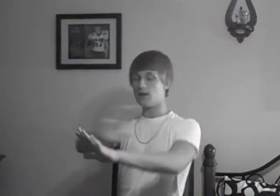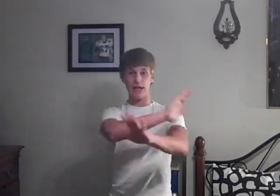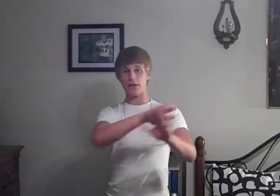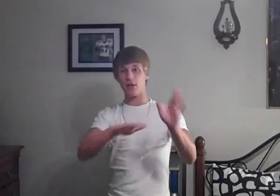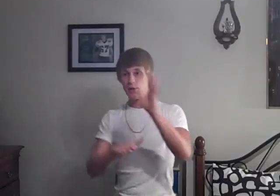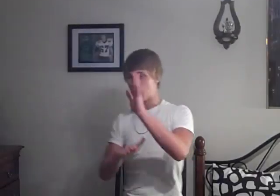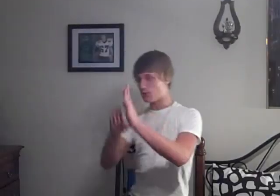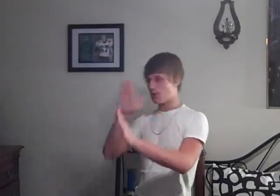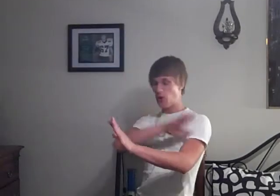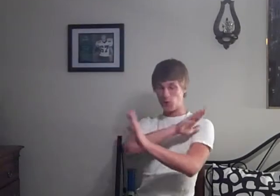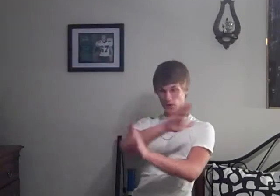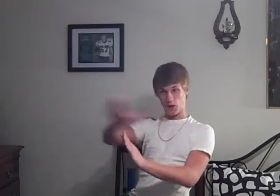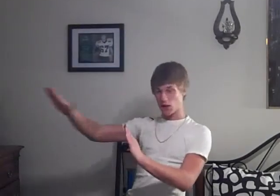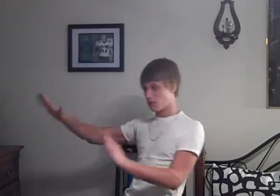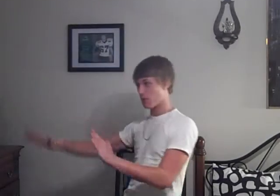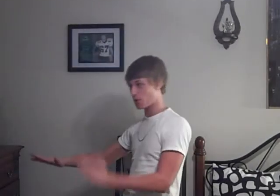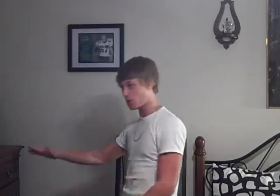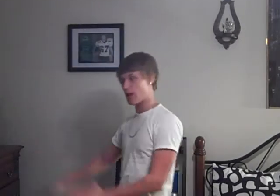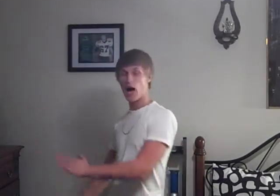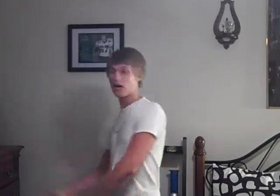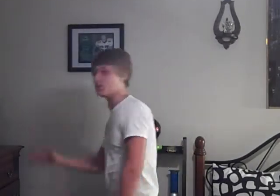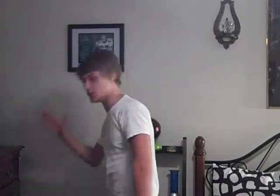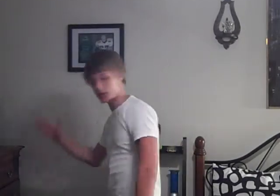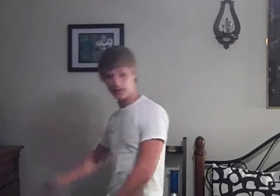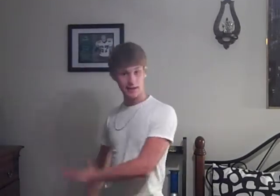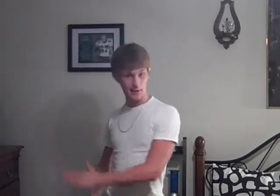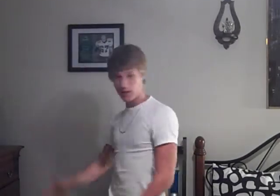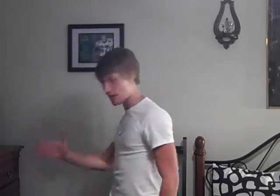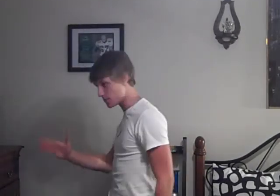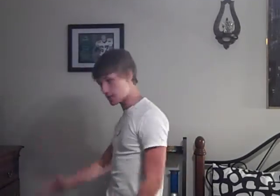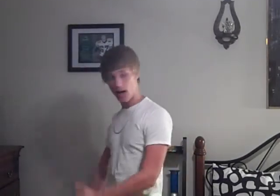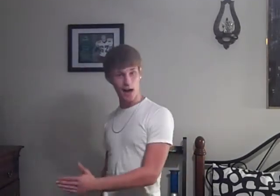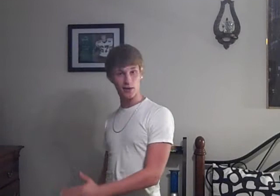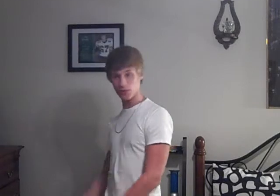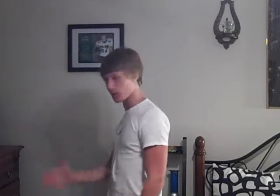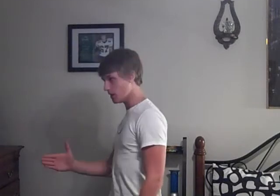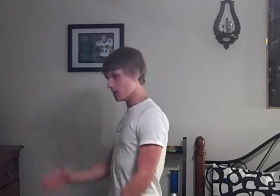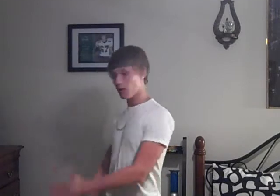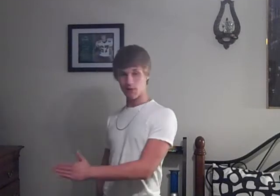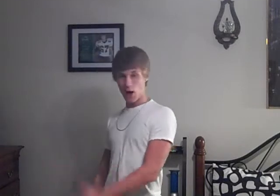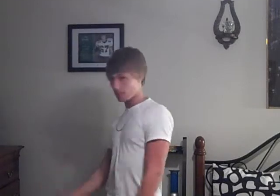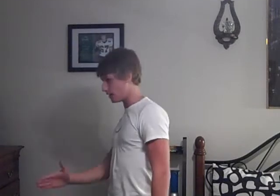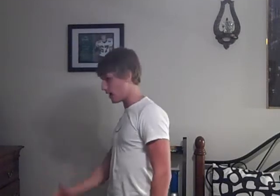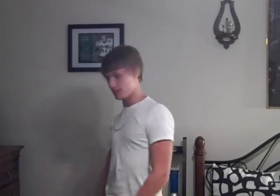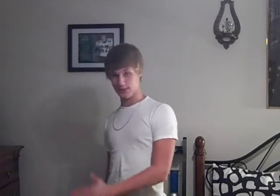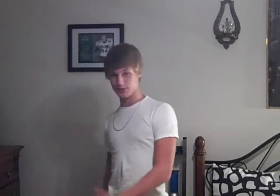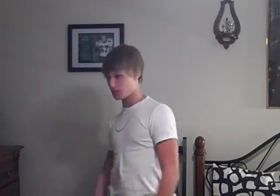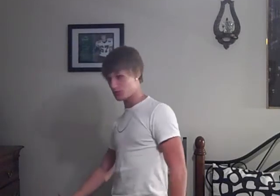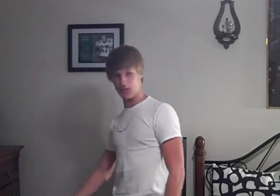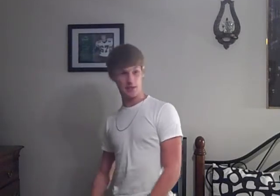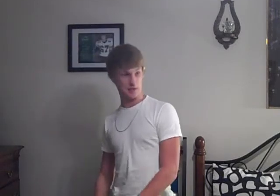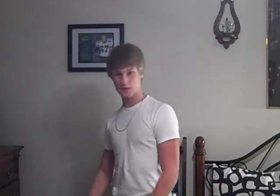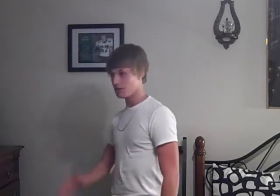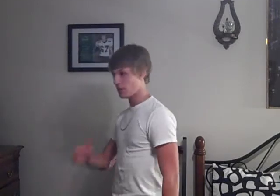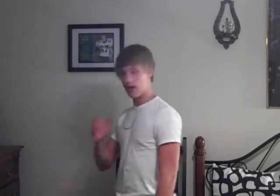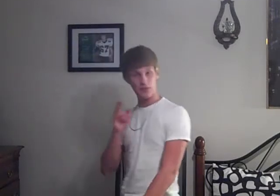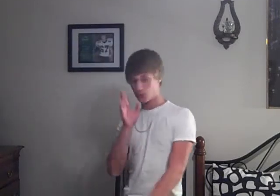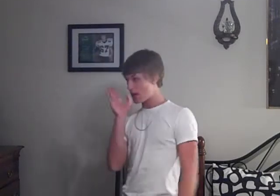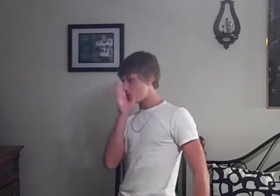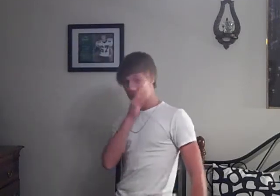And you're going down the thirty aisles Looking down every aisle Of Hobby Lobby Just looking At these random